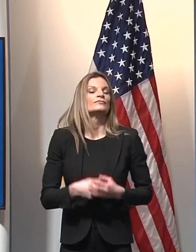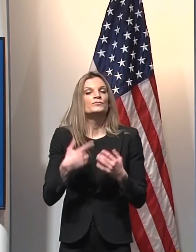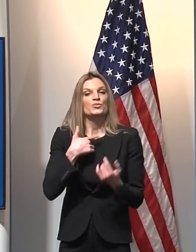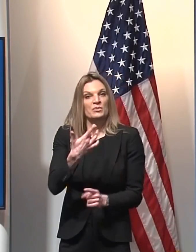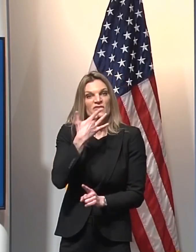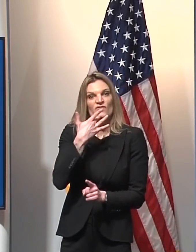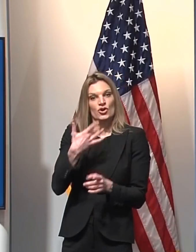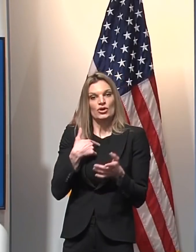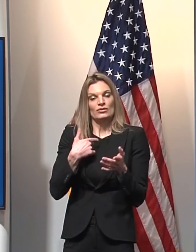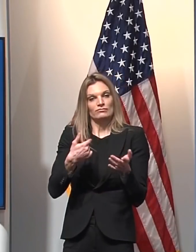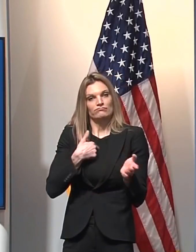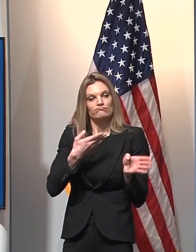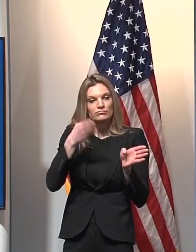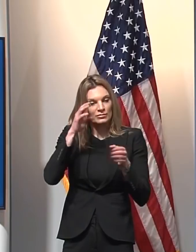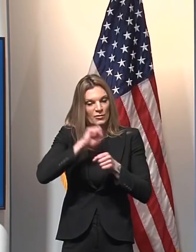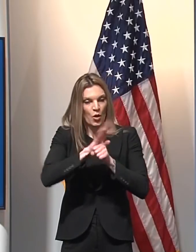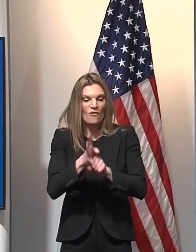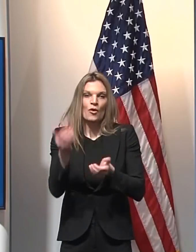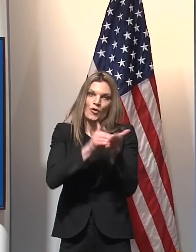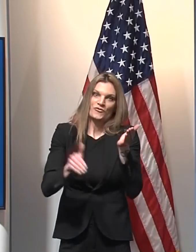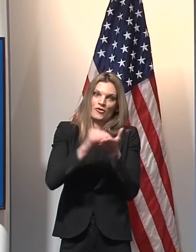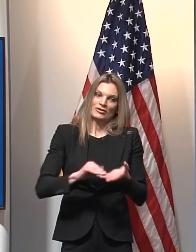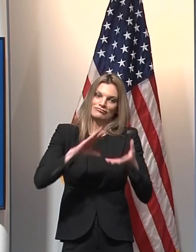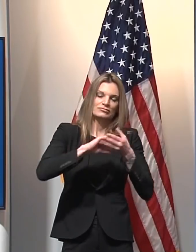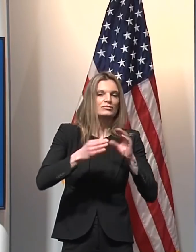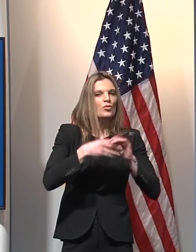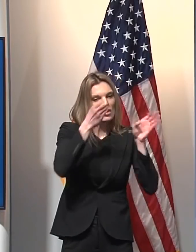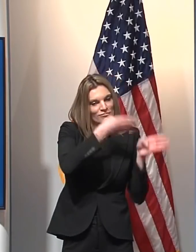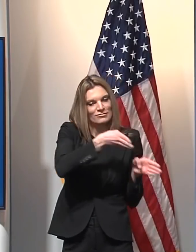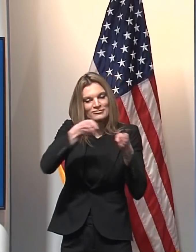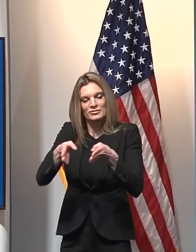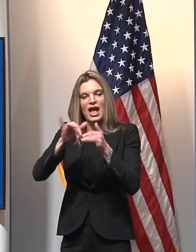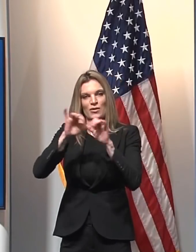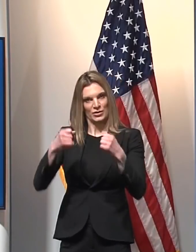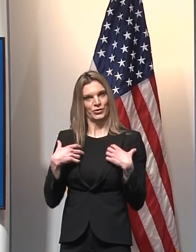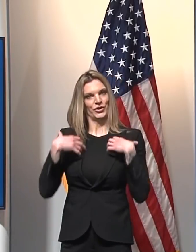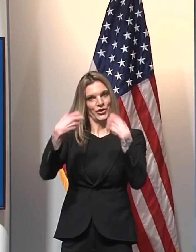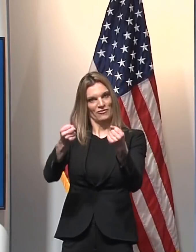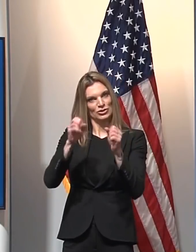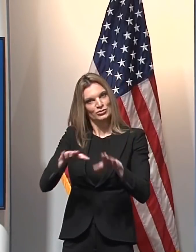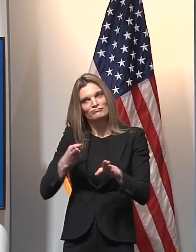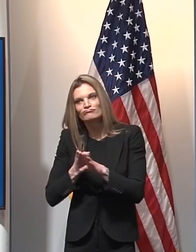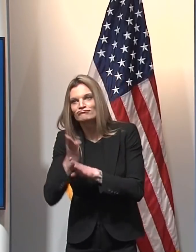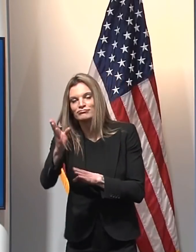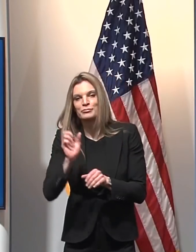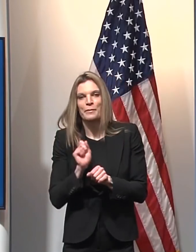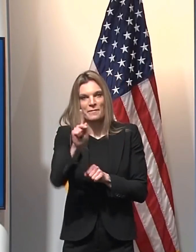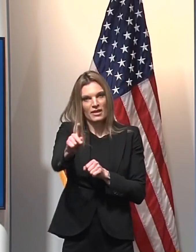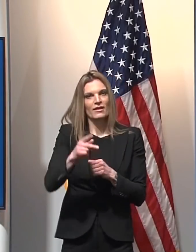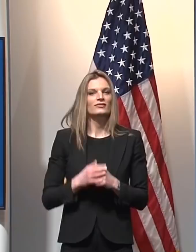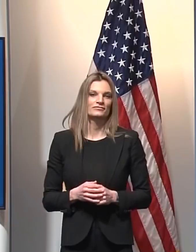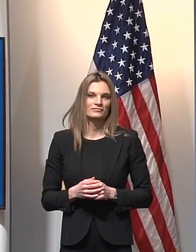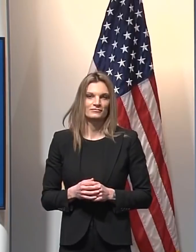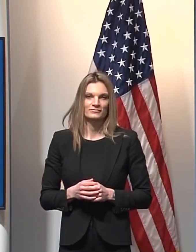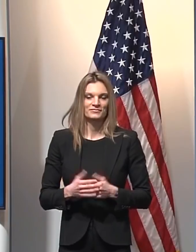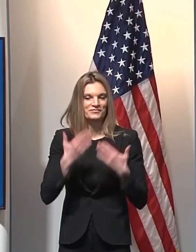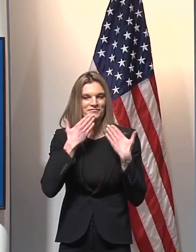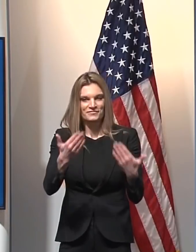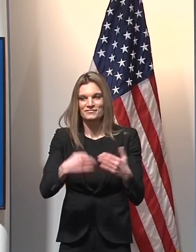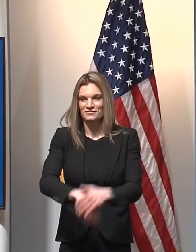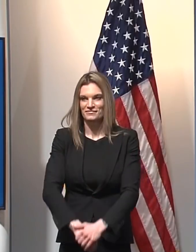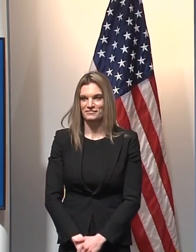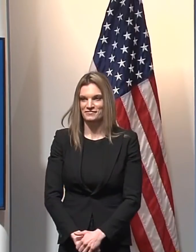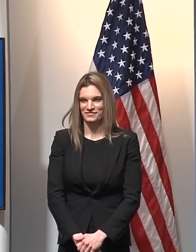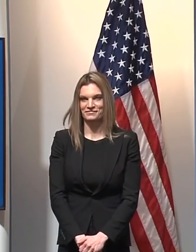recovery and the promise for a brighter future that Sophia, Max, and the more than 1.5 million children in Michigan deserve. Thank you.